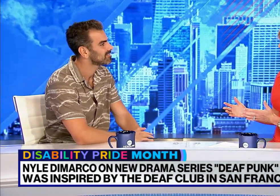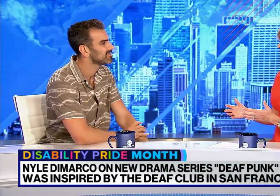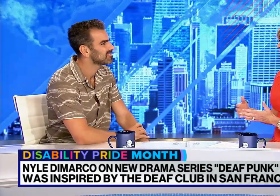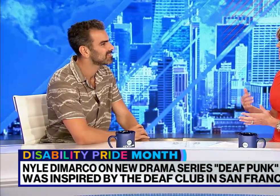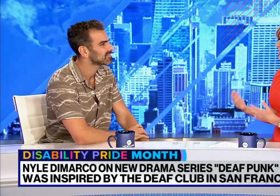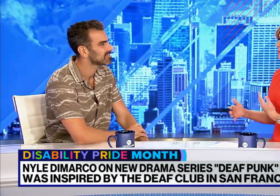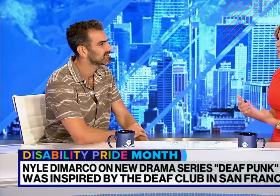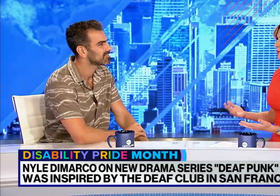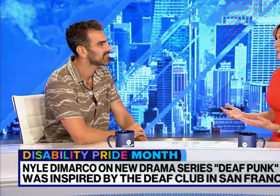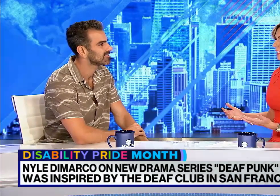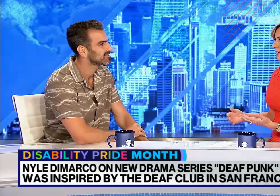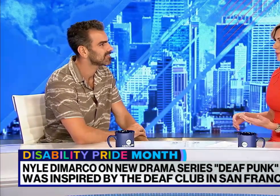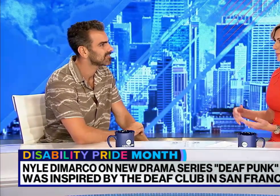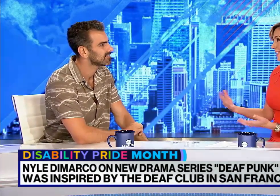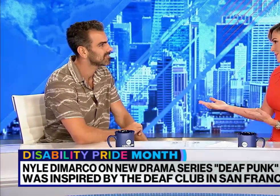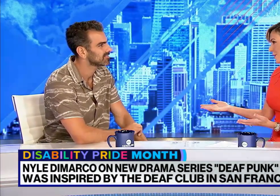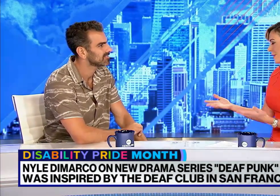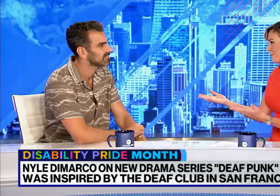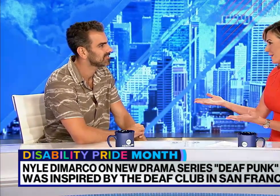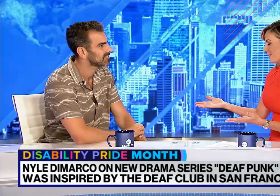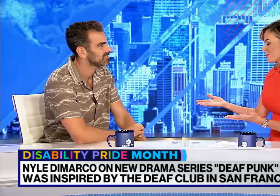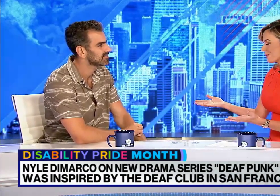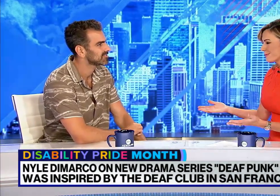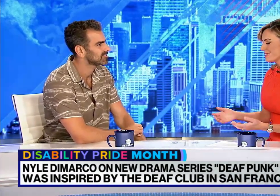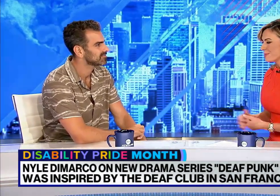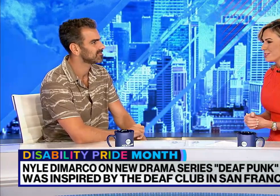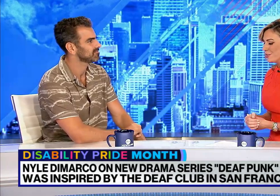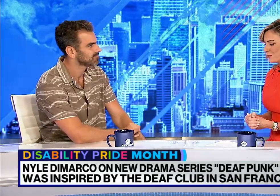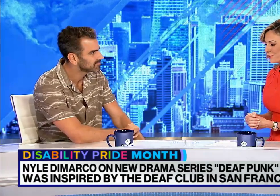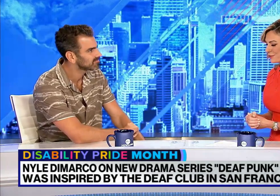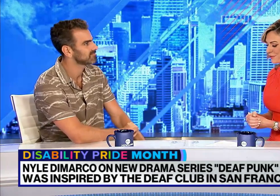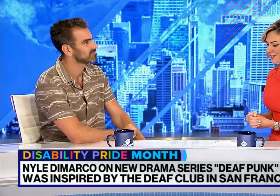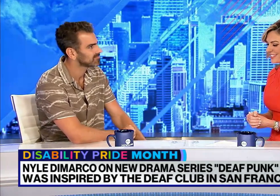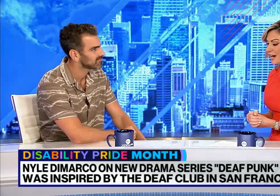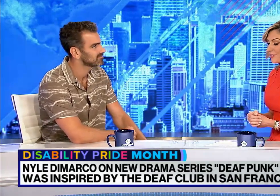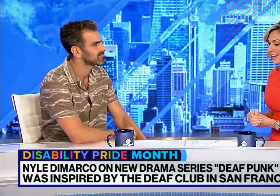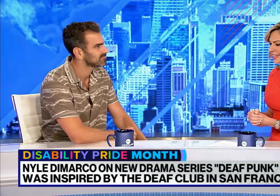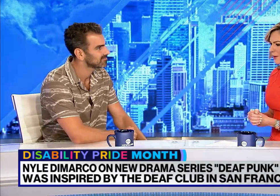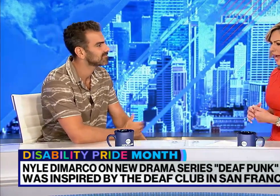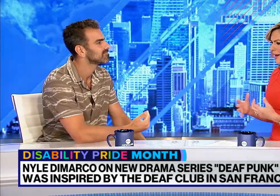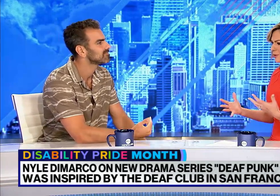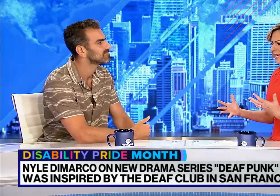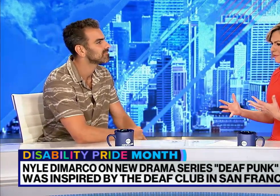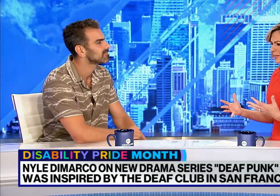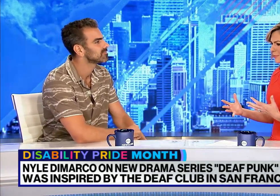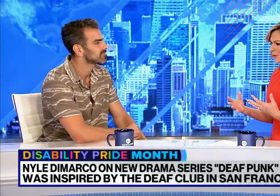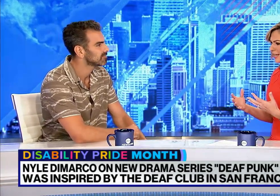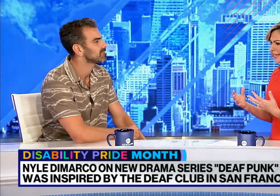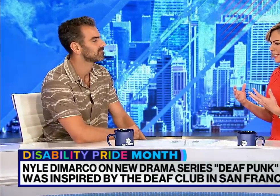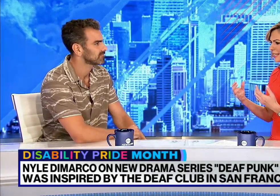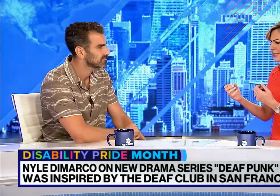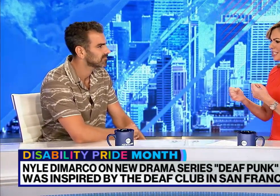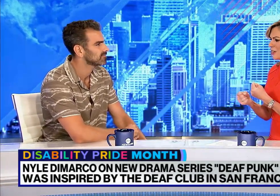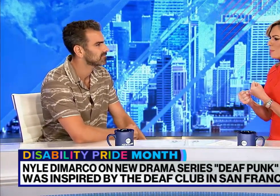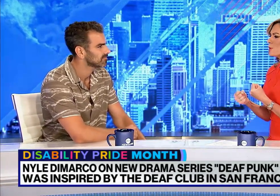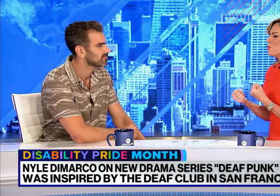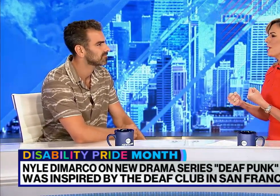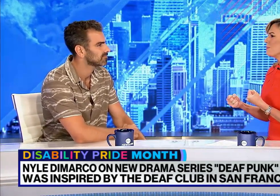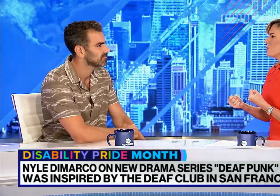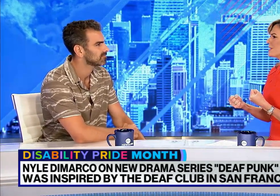have asked me for so many years, because, you know, my parents were teachers for the deaf, how do deaf people appreciate music?